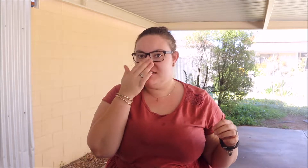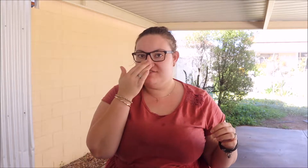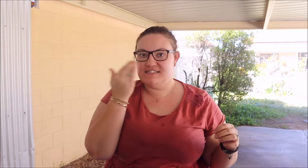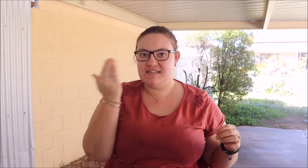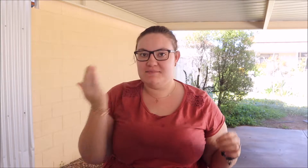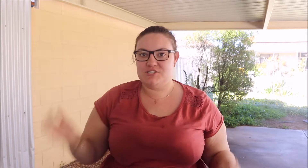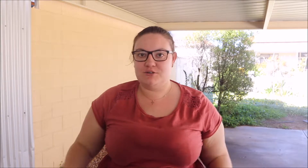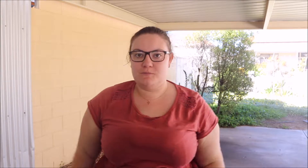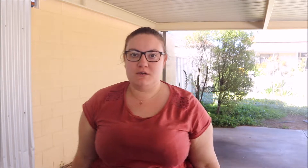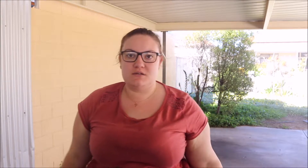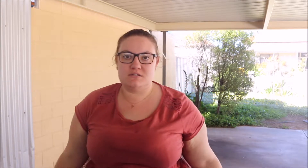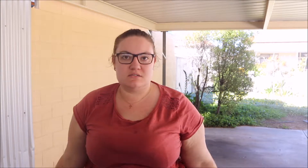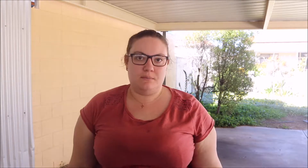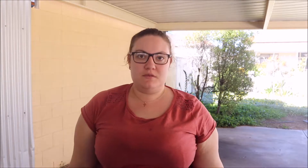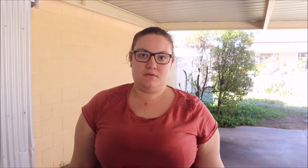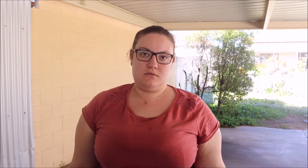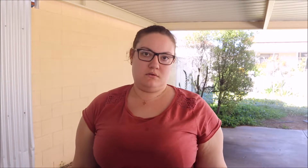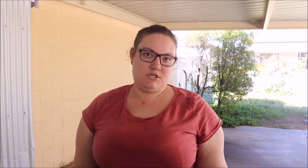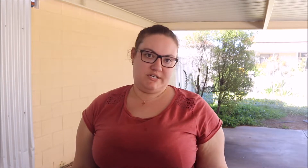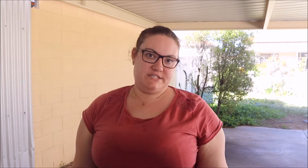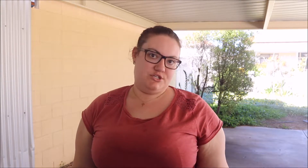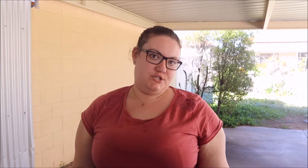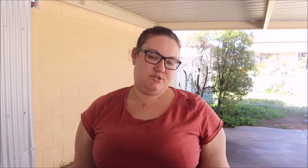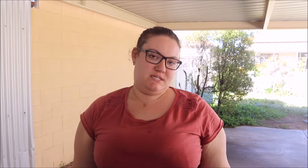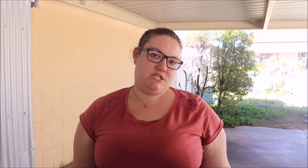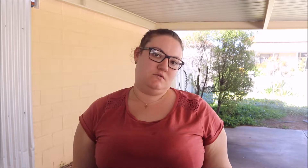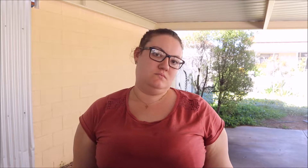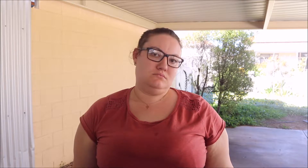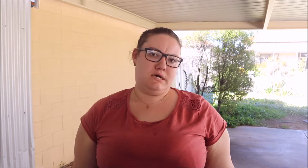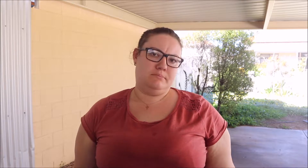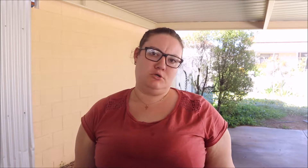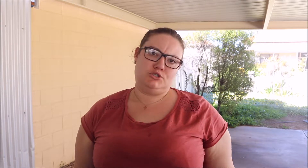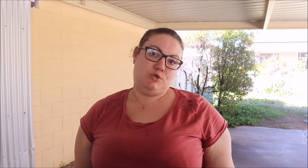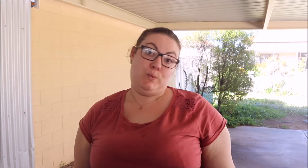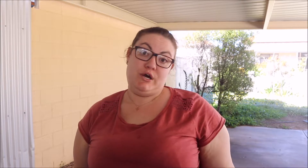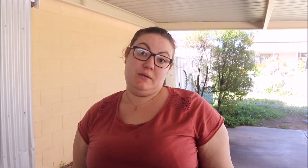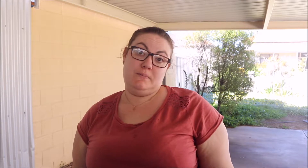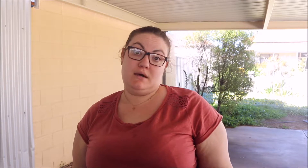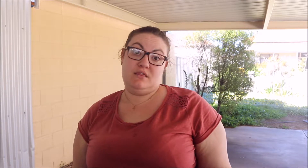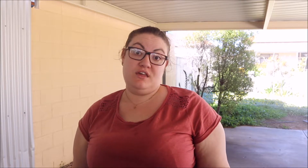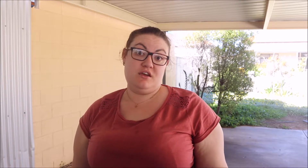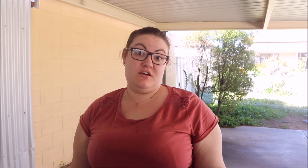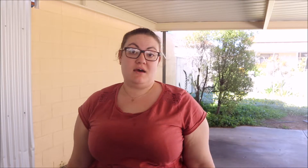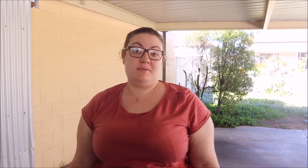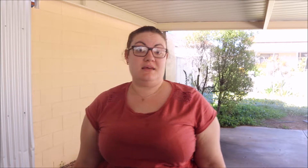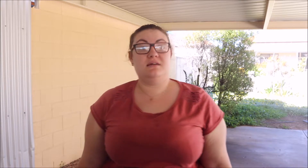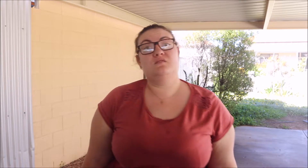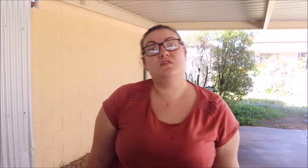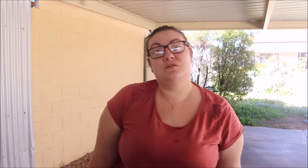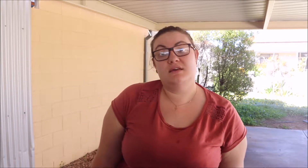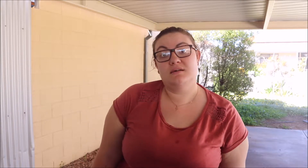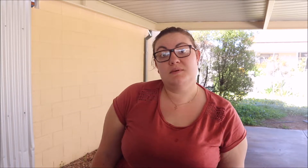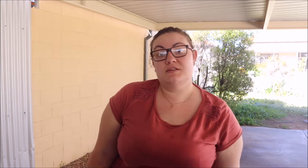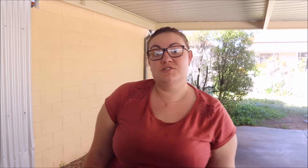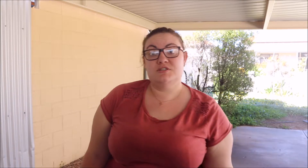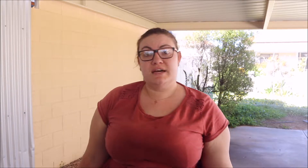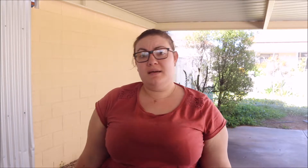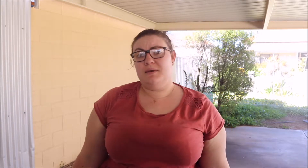visiting my channel because something attracted you to my channel. I'm not sure what, but thank you. I believe you're here because you like my